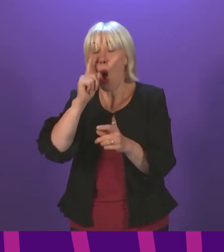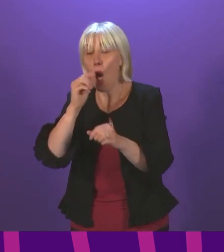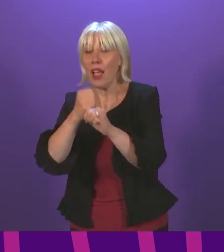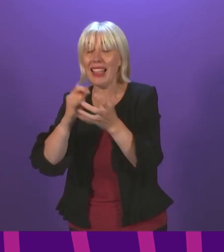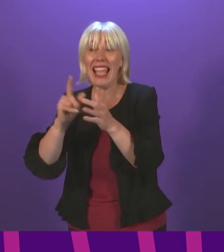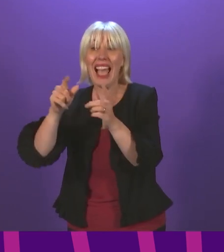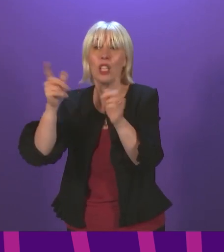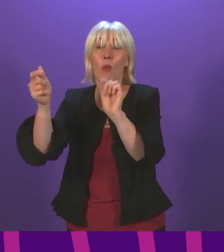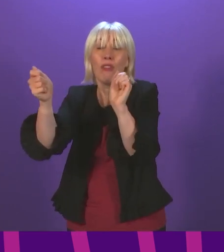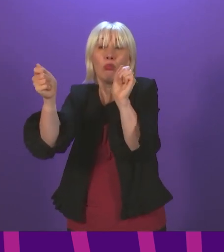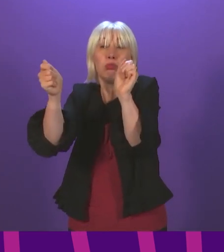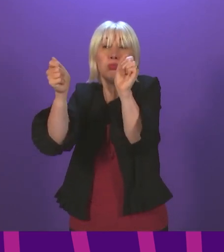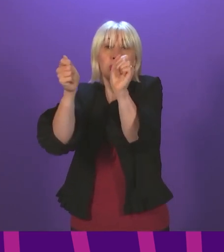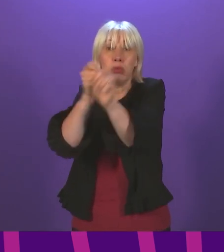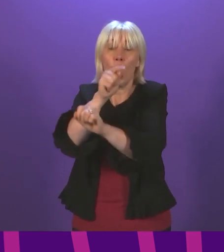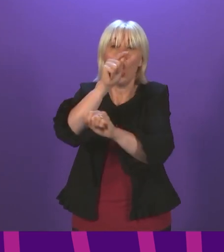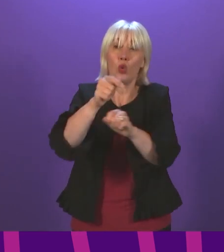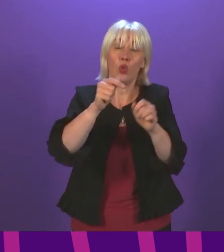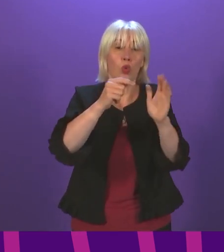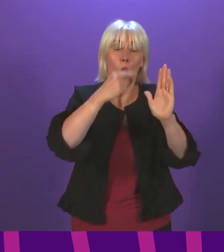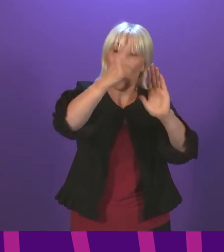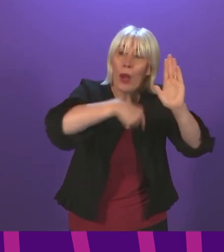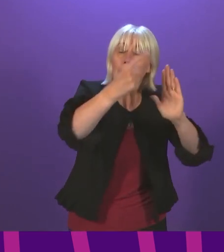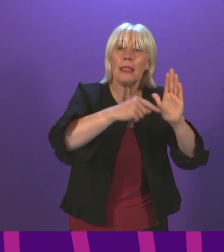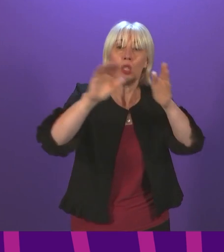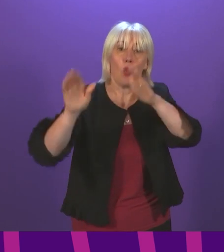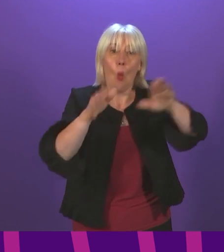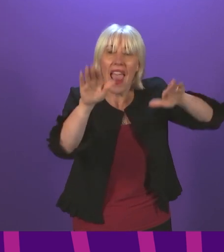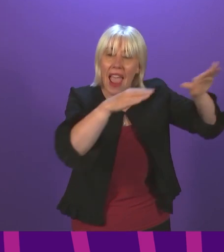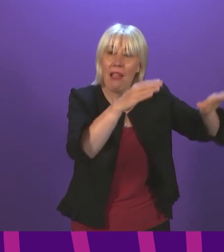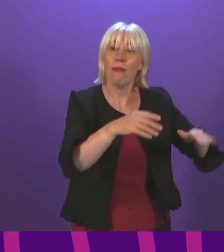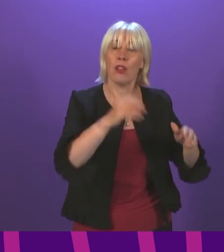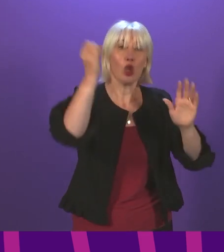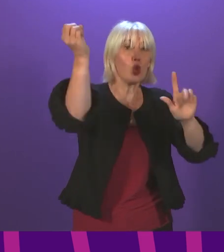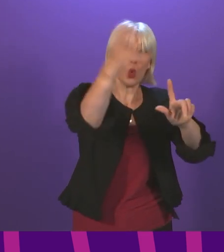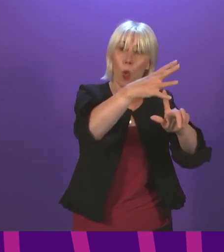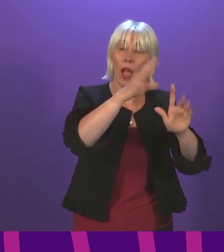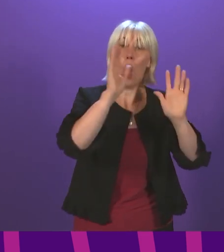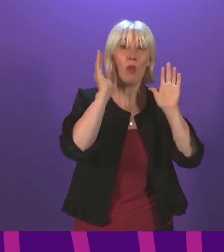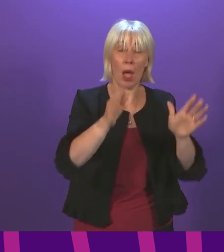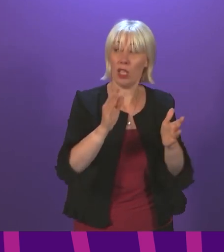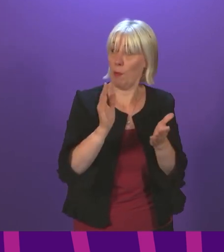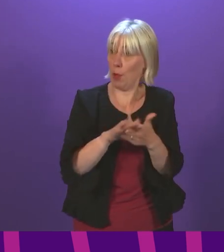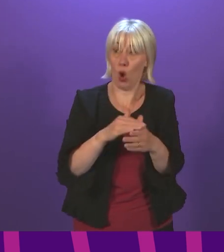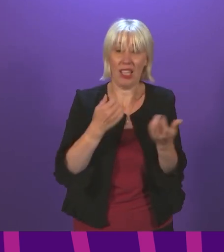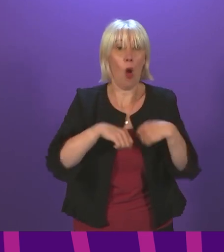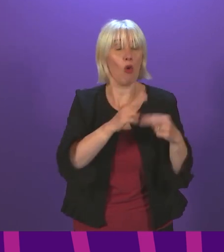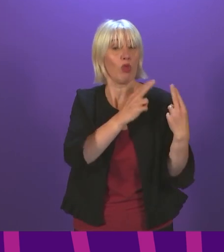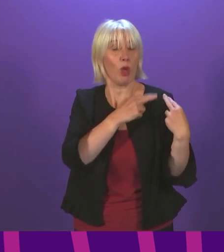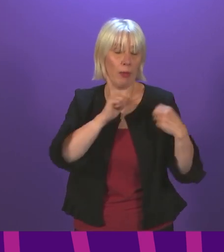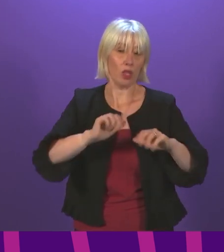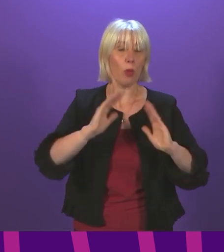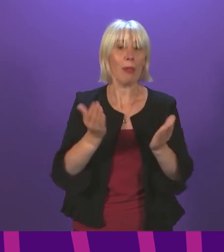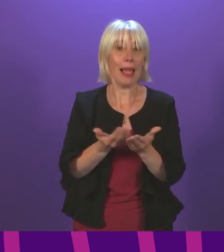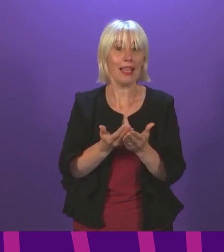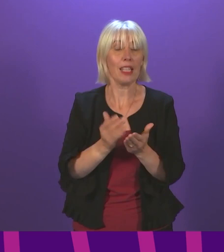of energy. We owe that to the planet, and none of us can escape that responsibility, or none of us should try to escape that responsibility. But we need